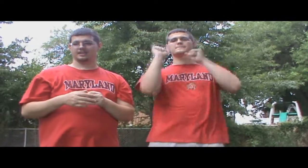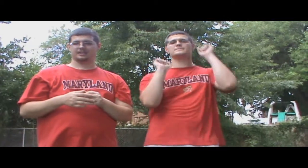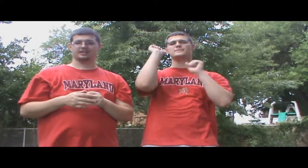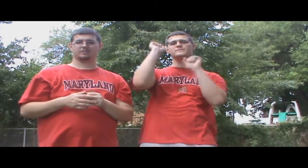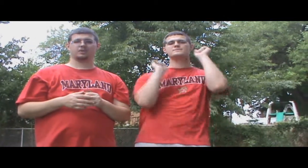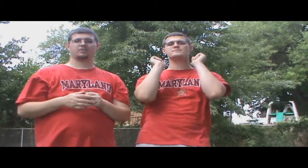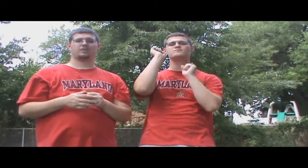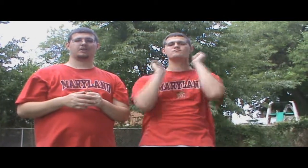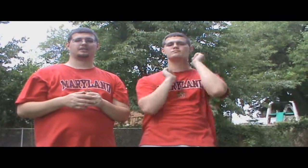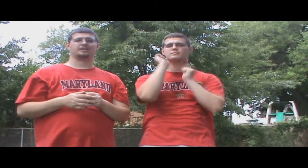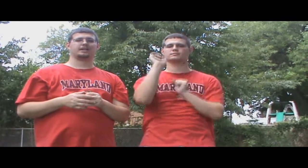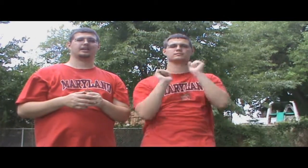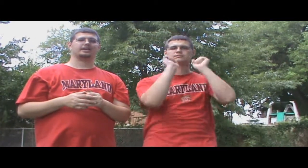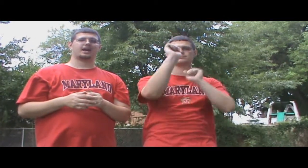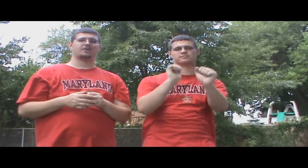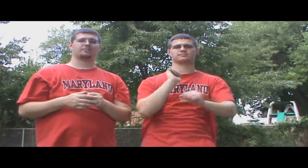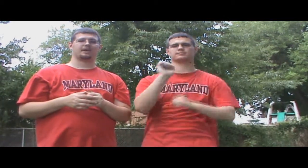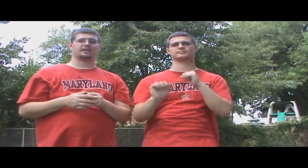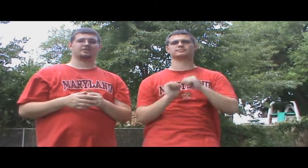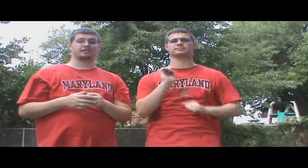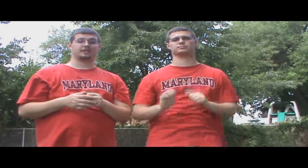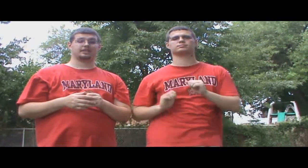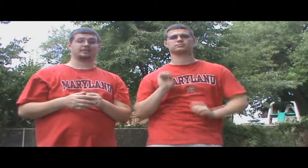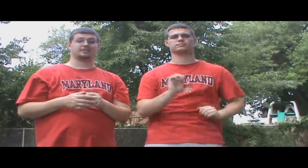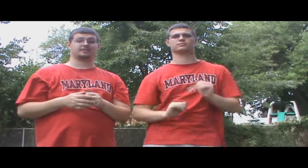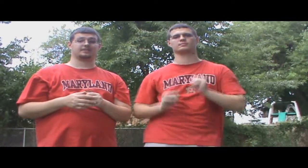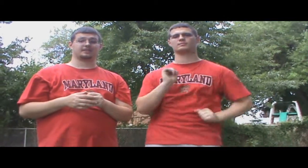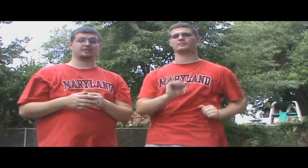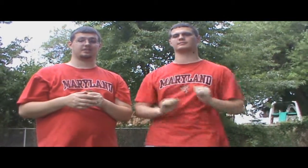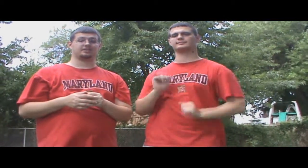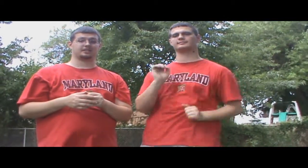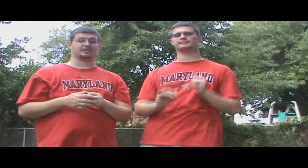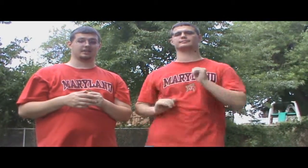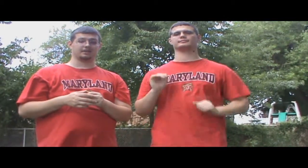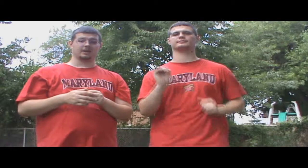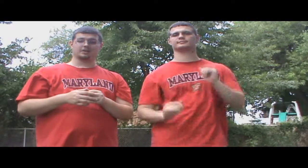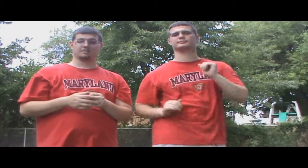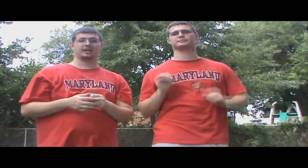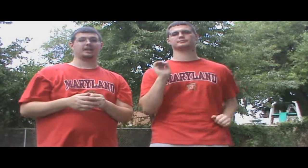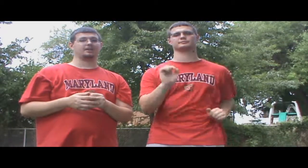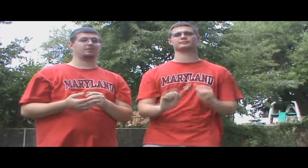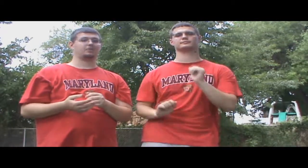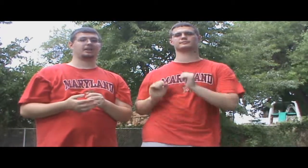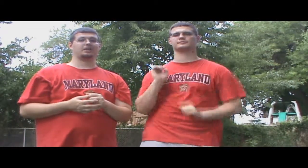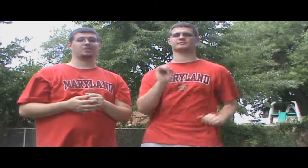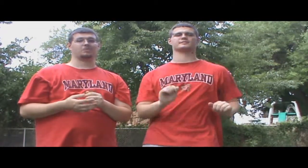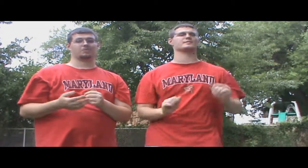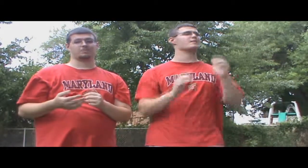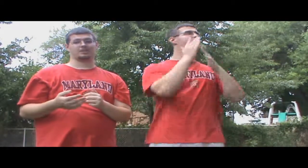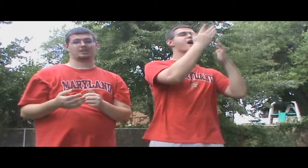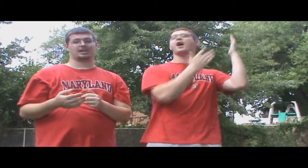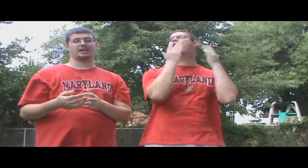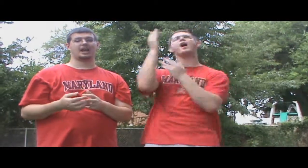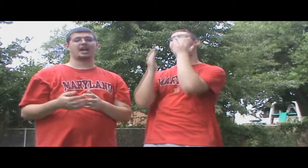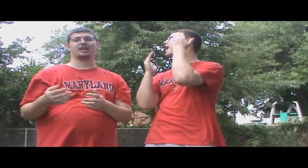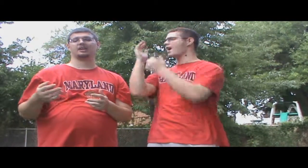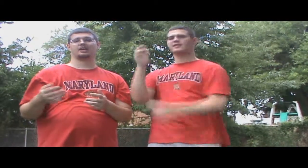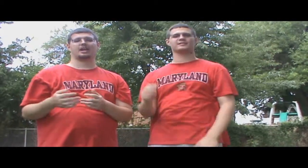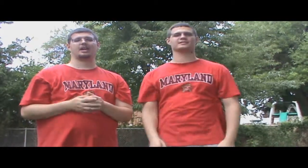The Wii was. And now the PS3 and the 360 beat it. The Wii U, can it hang? Can